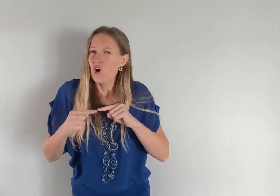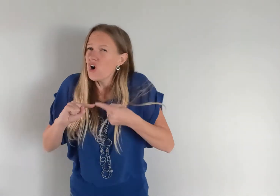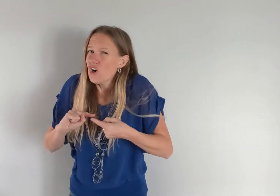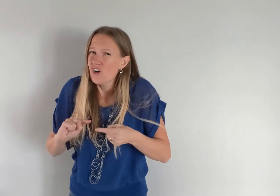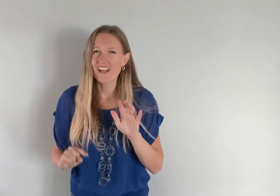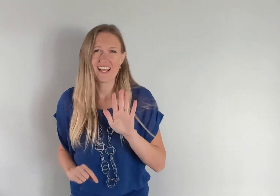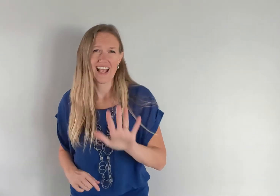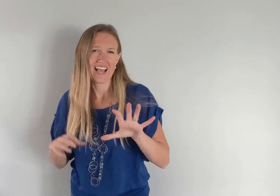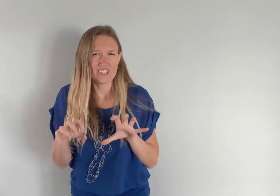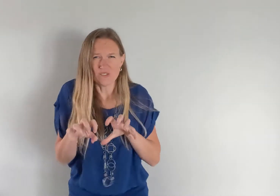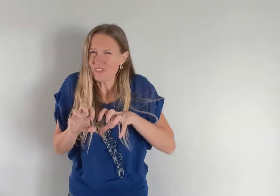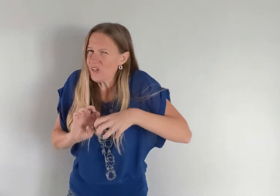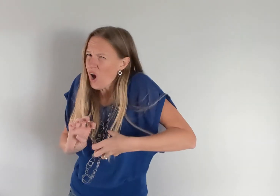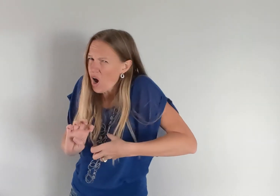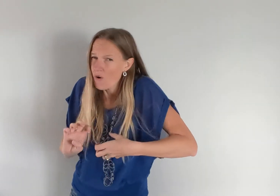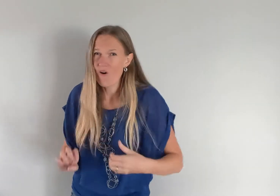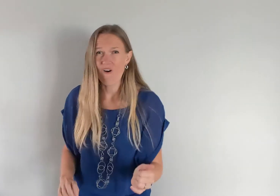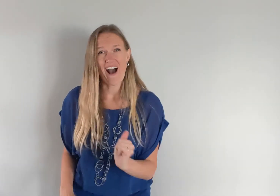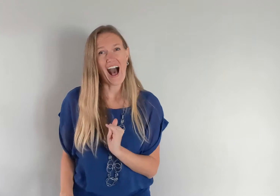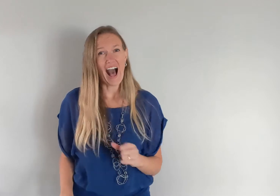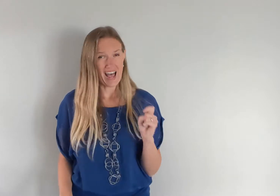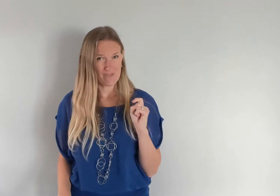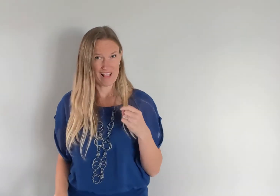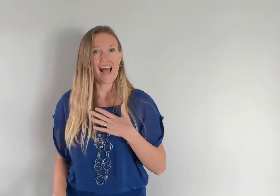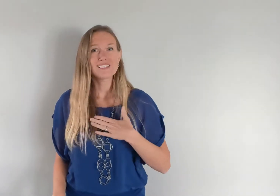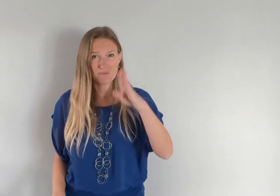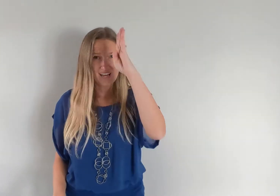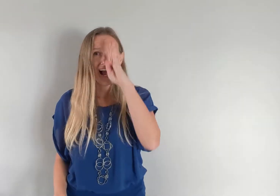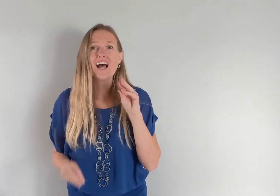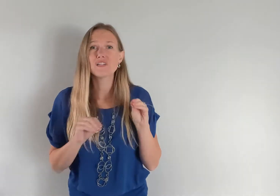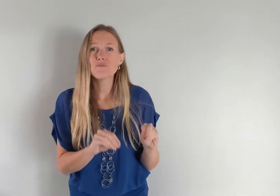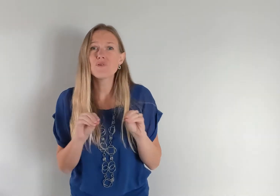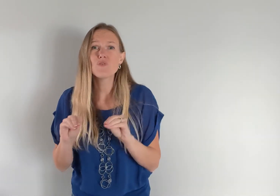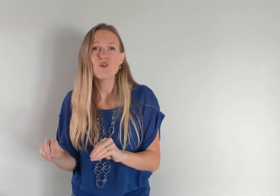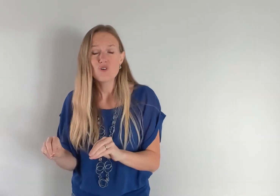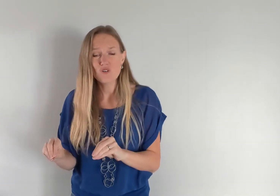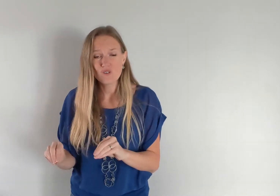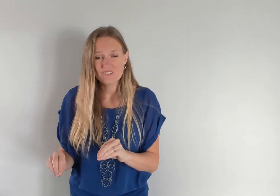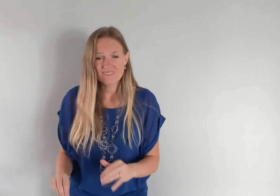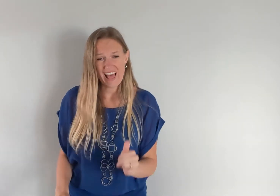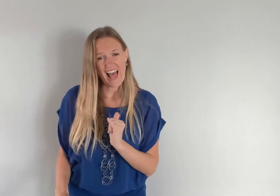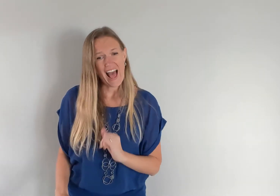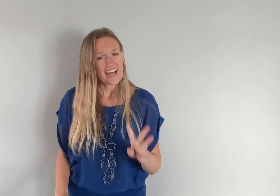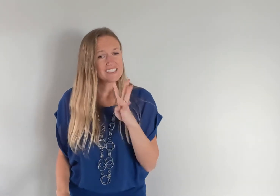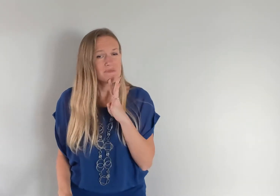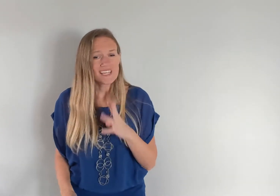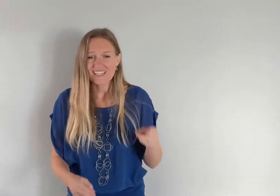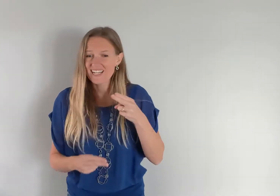hurting, in your sorrow I will ask my God to move I speak the